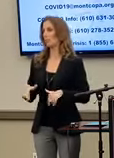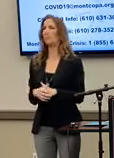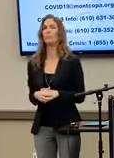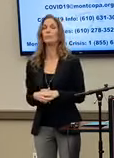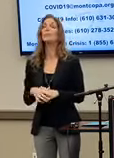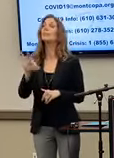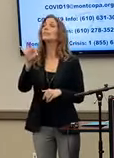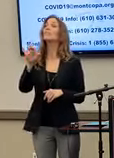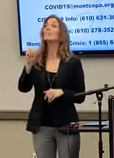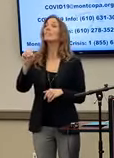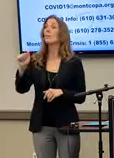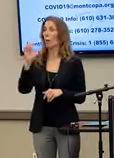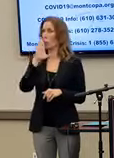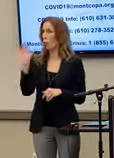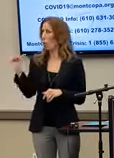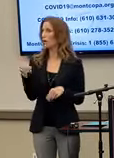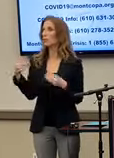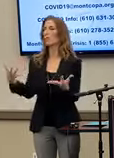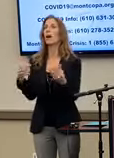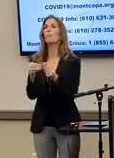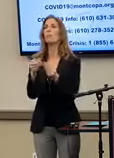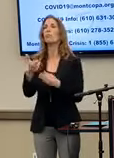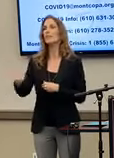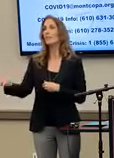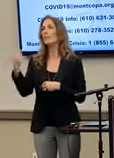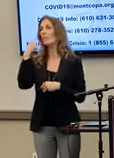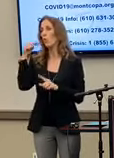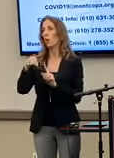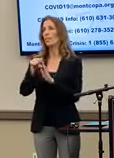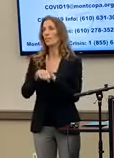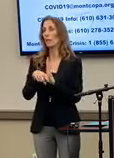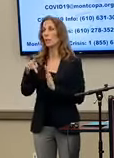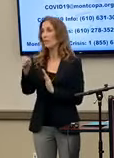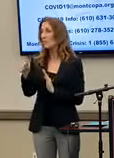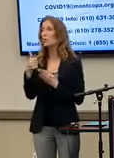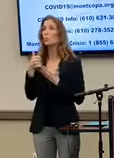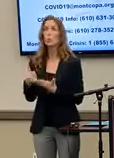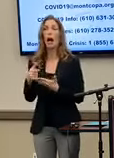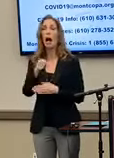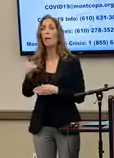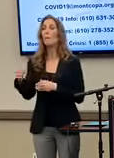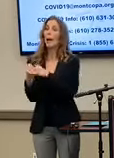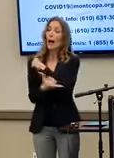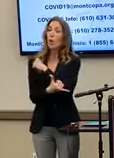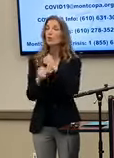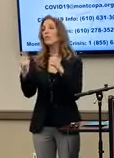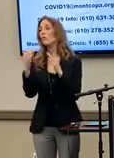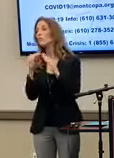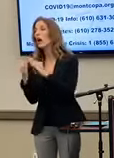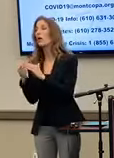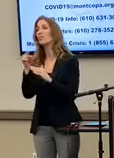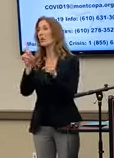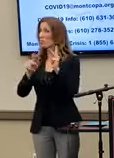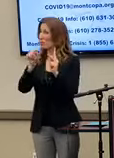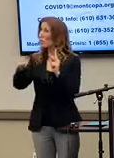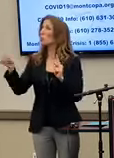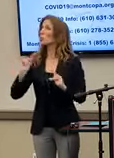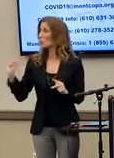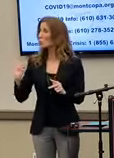FEMA will also provide additional resources to Pennsylvania to help counties, municipalities, and individuals